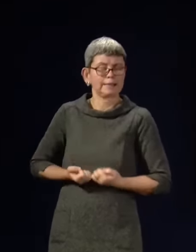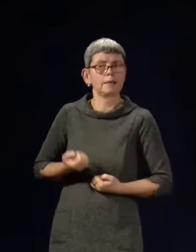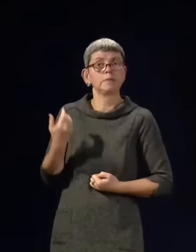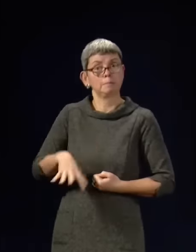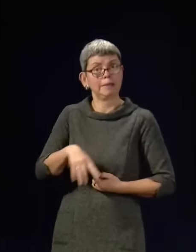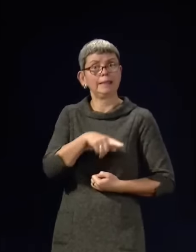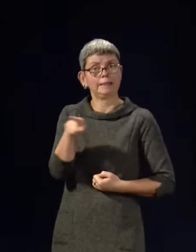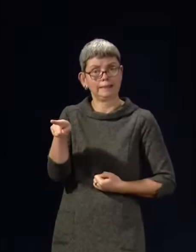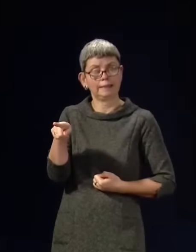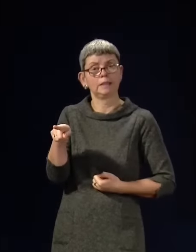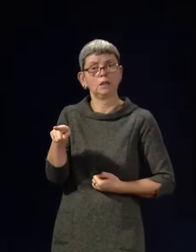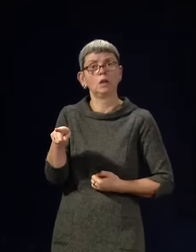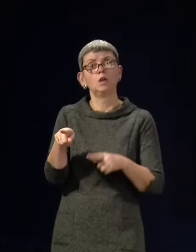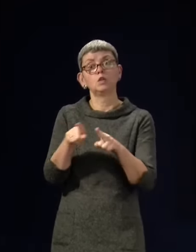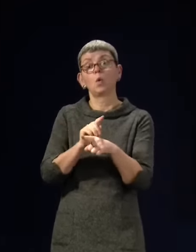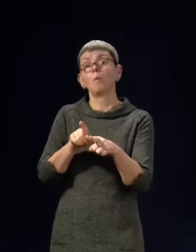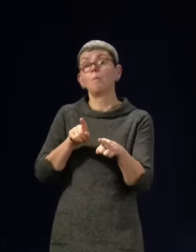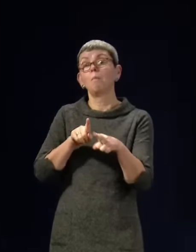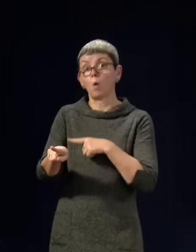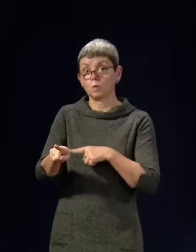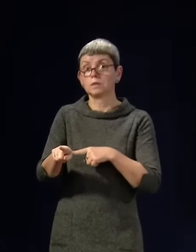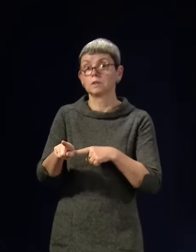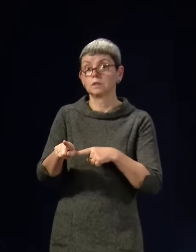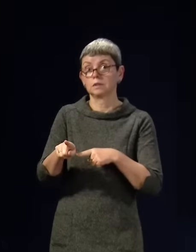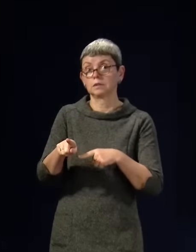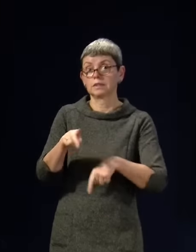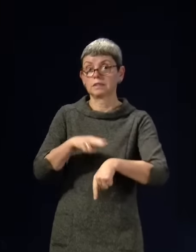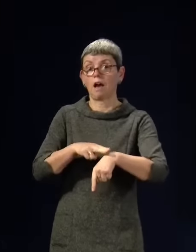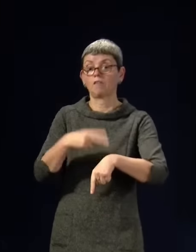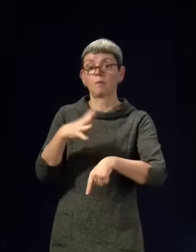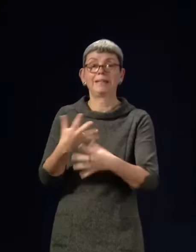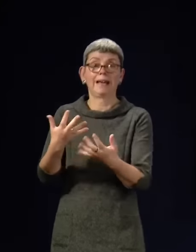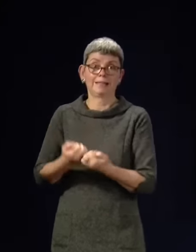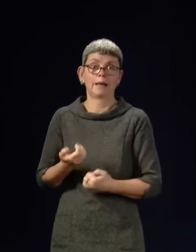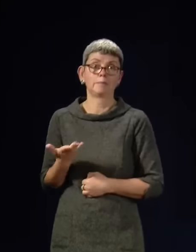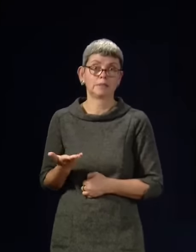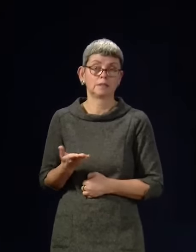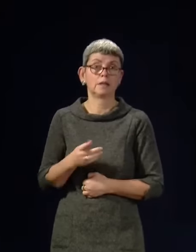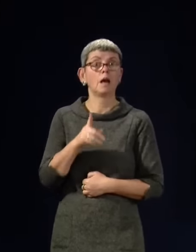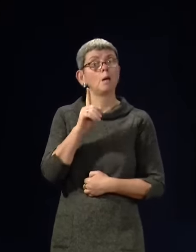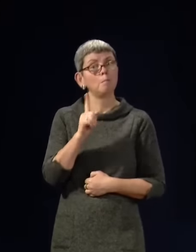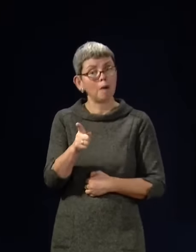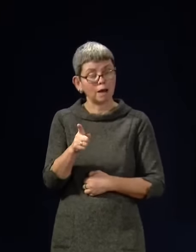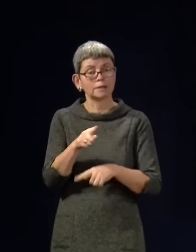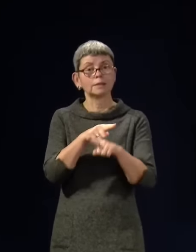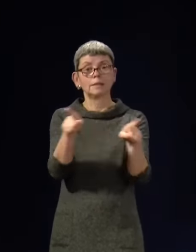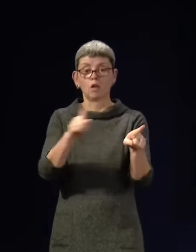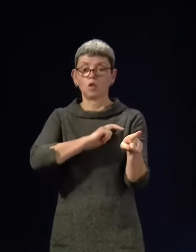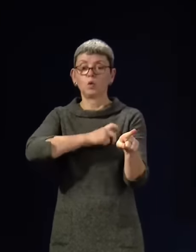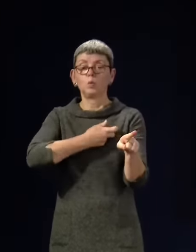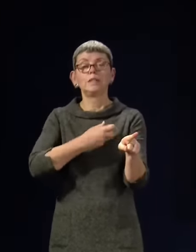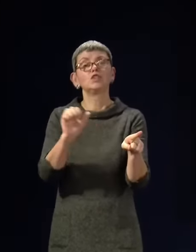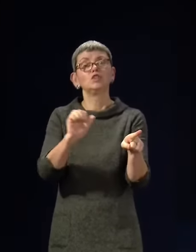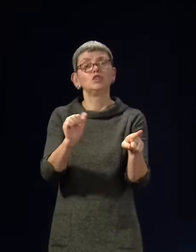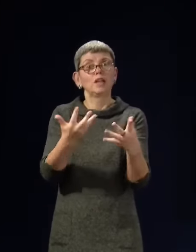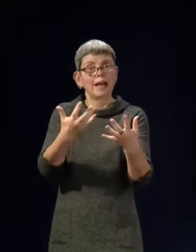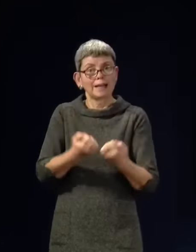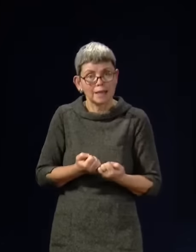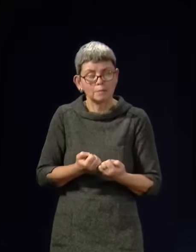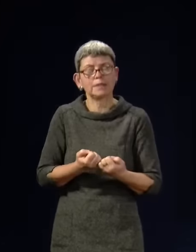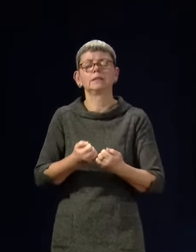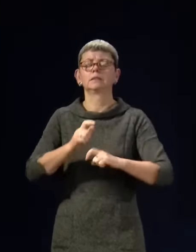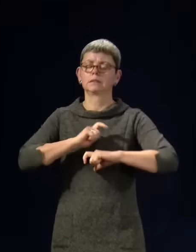of unionised members have accepted the pay deal. But nonetheless, the conversations with those who reject it continue. Fair to say that I've